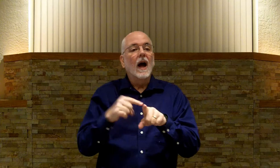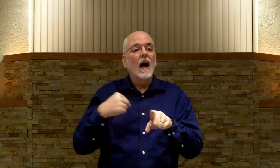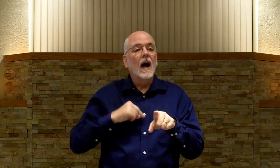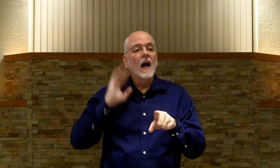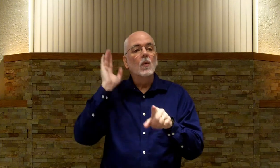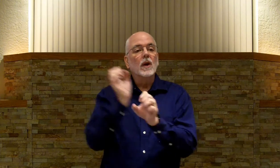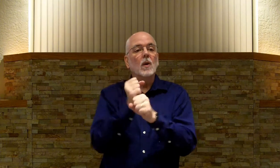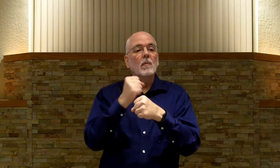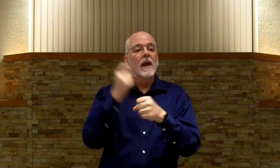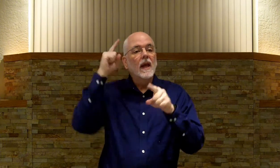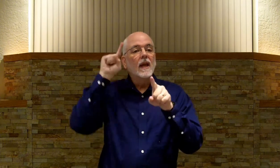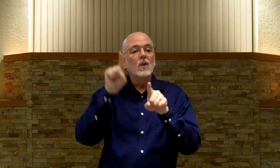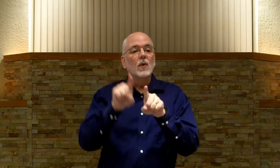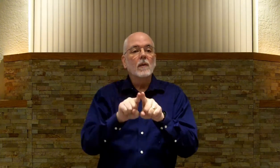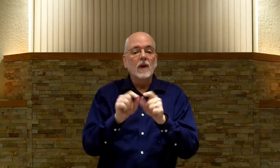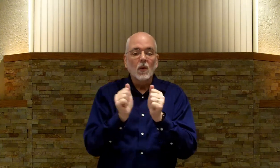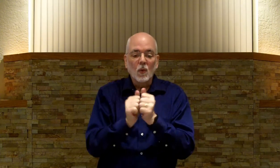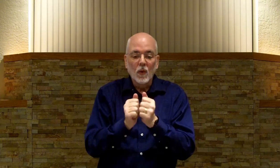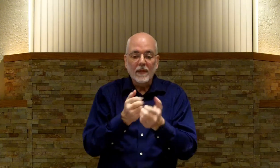I. Will. Make. An agreement. With. With.